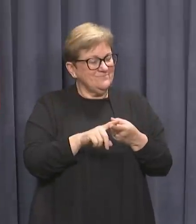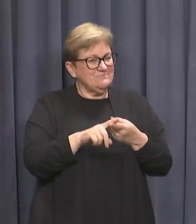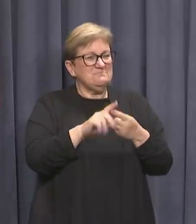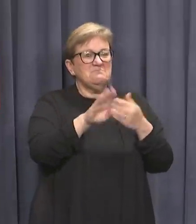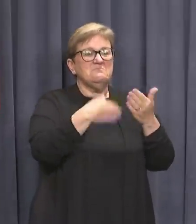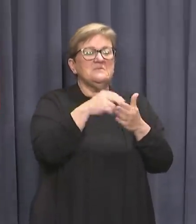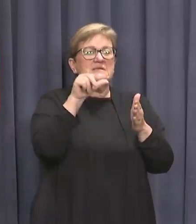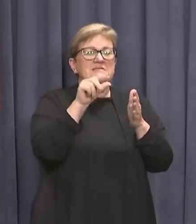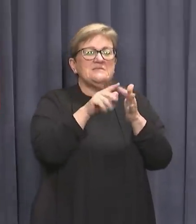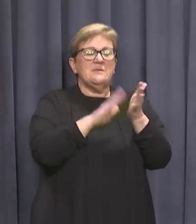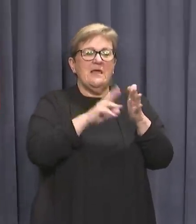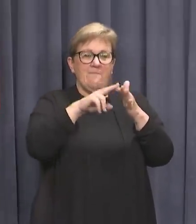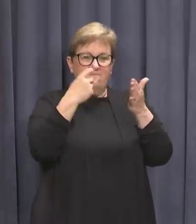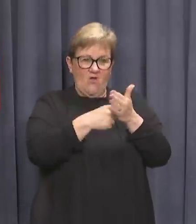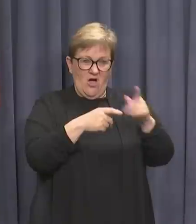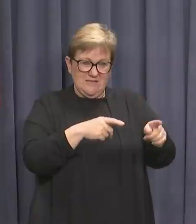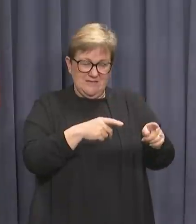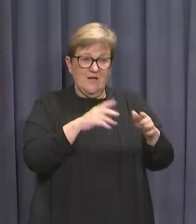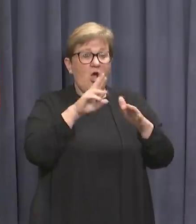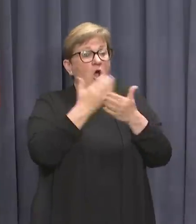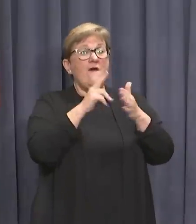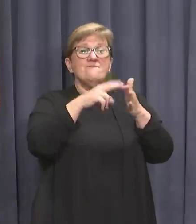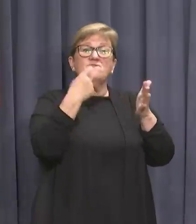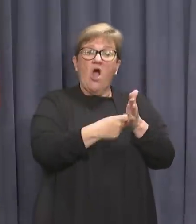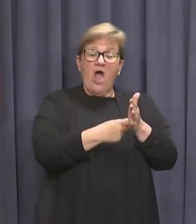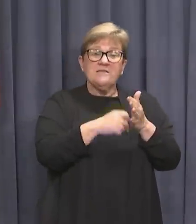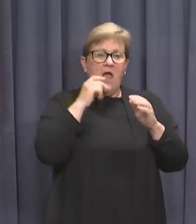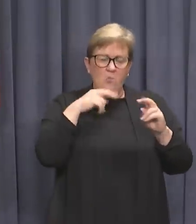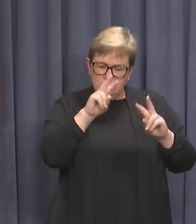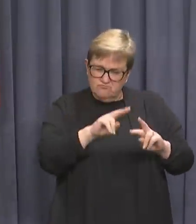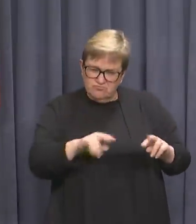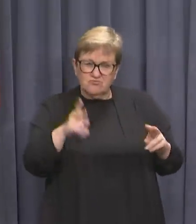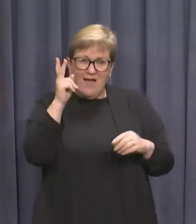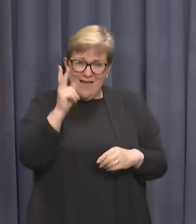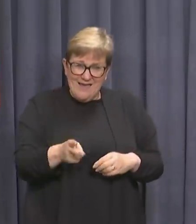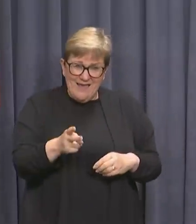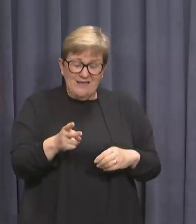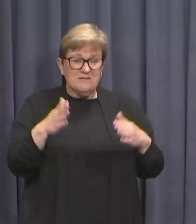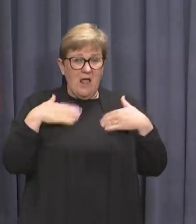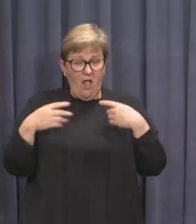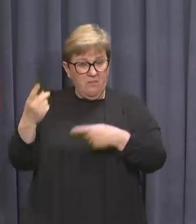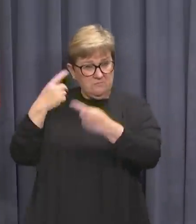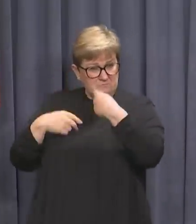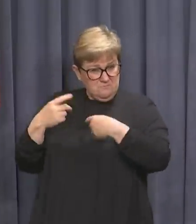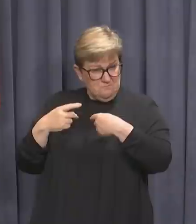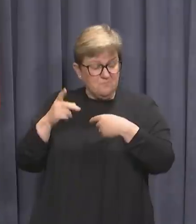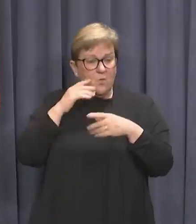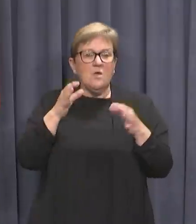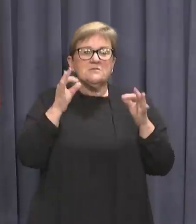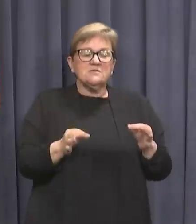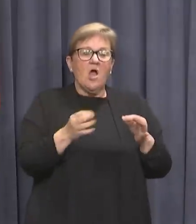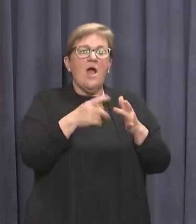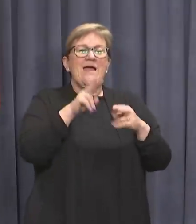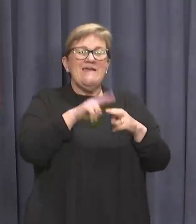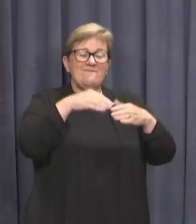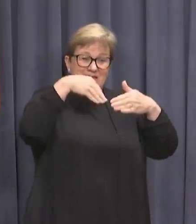at least 6pm Friday. On Friday, we will review the situation based on the latest health advice and make a decision on whether